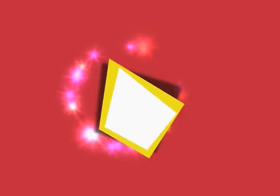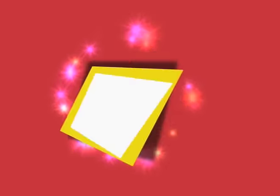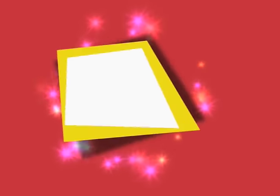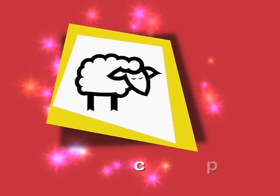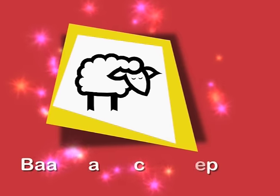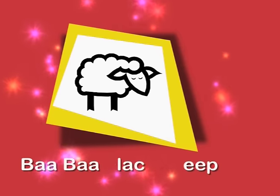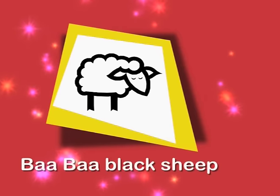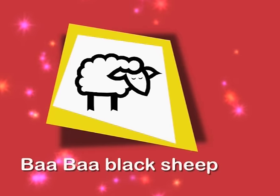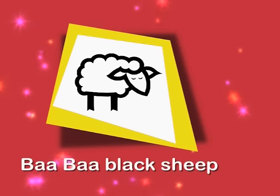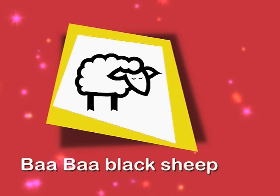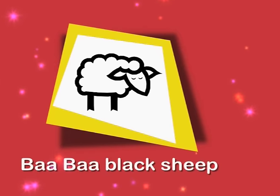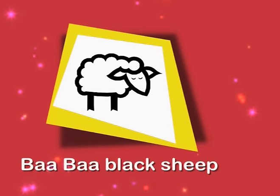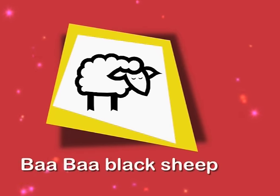Baa Baa Black Sheep